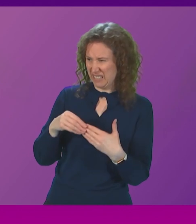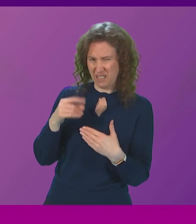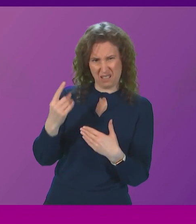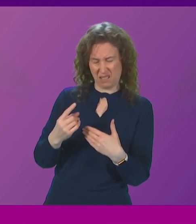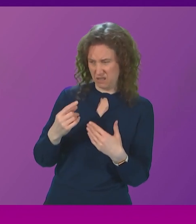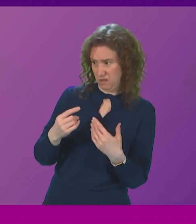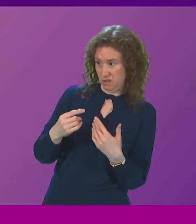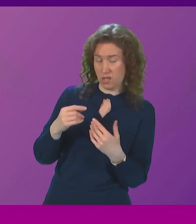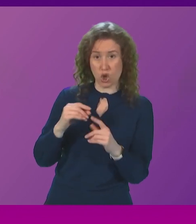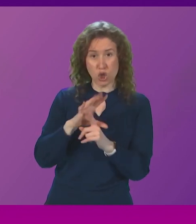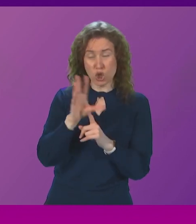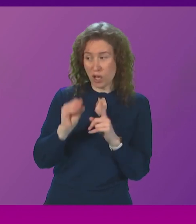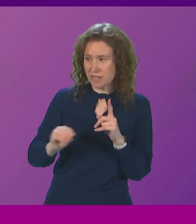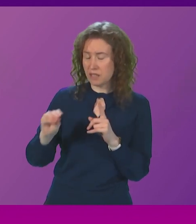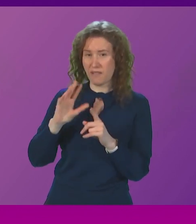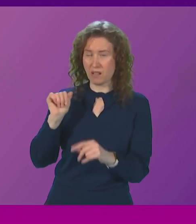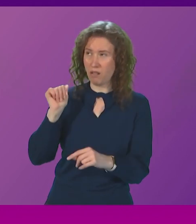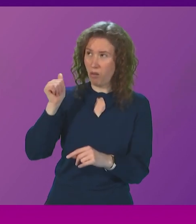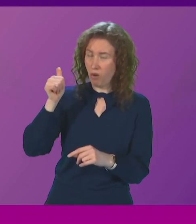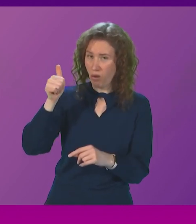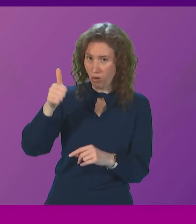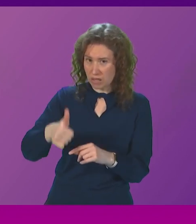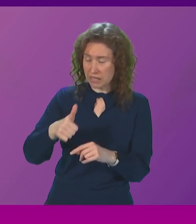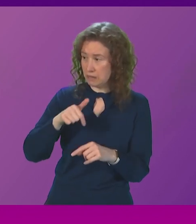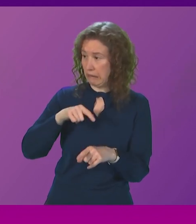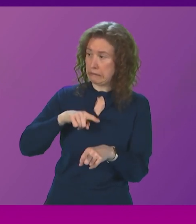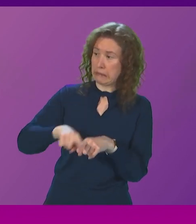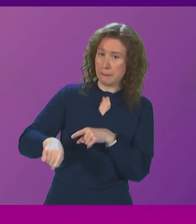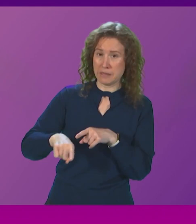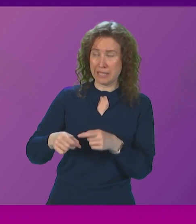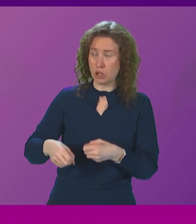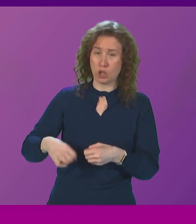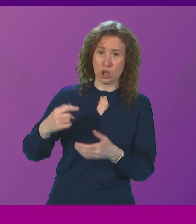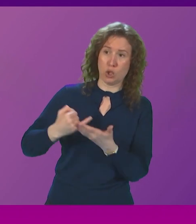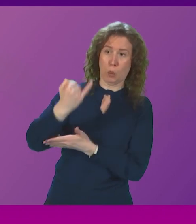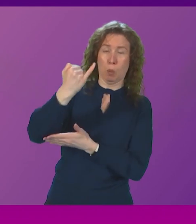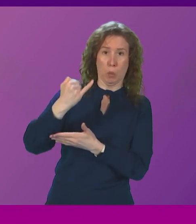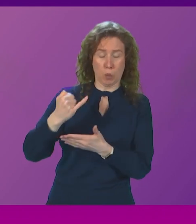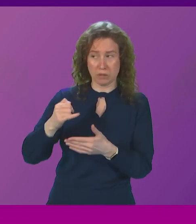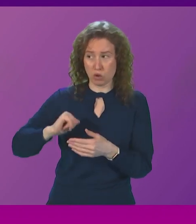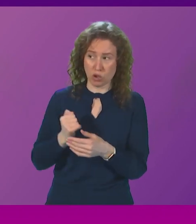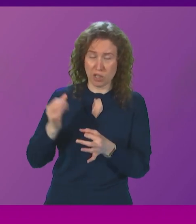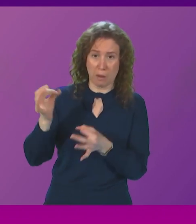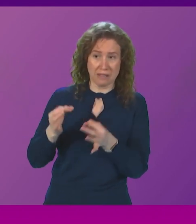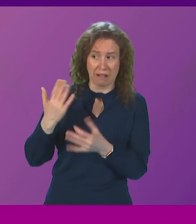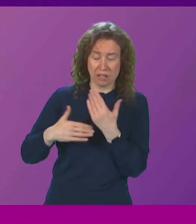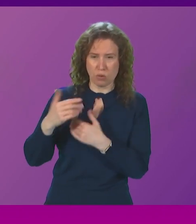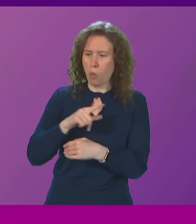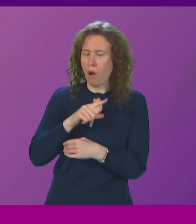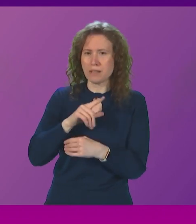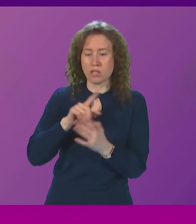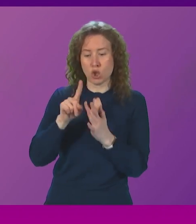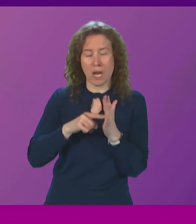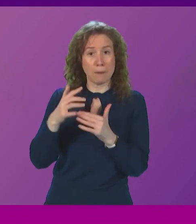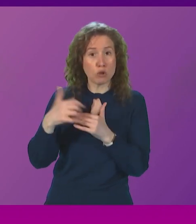the conservatives have had the longest attempted coup in Scottish political history why doesn't Jamie Green